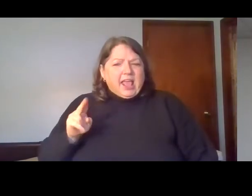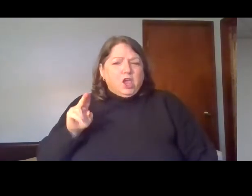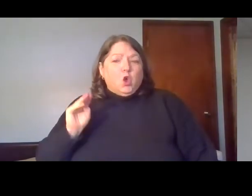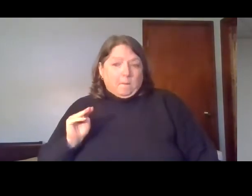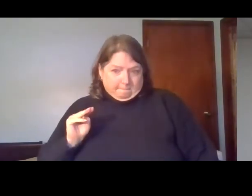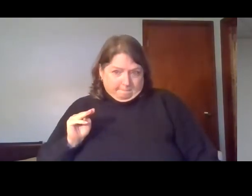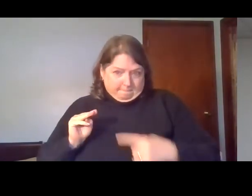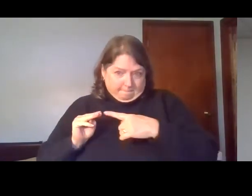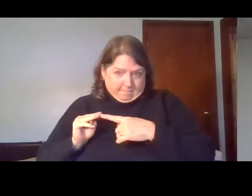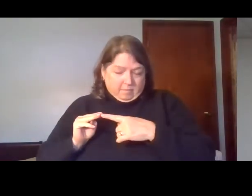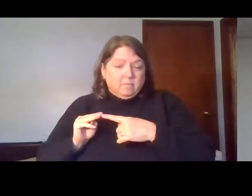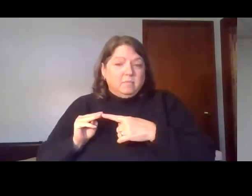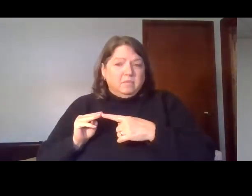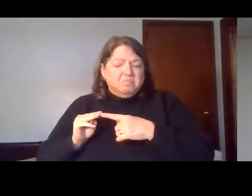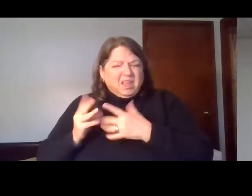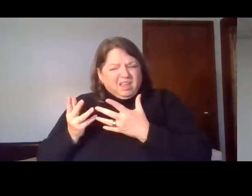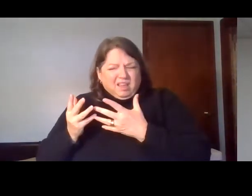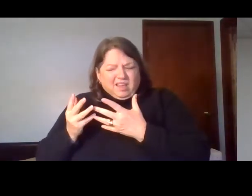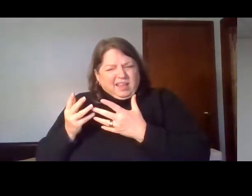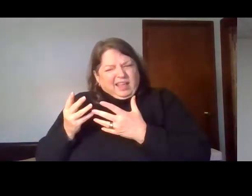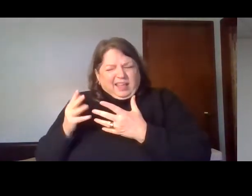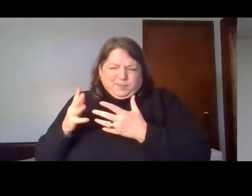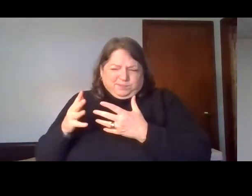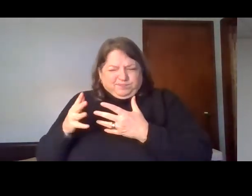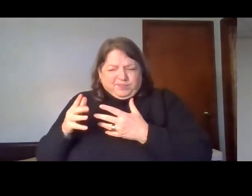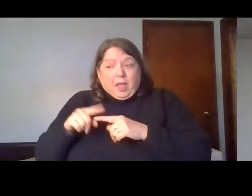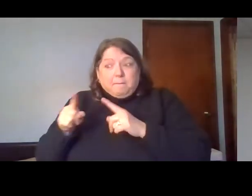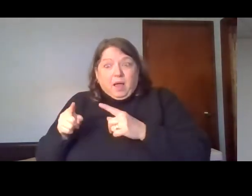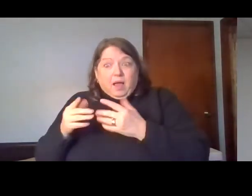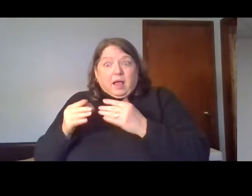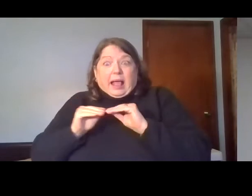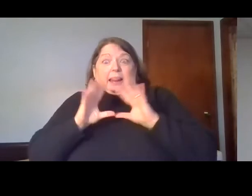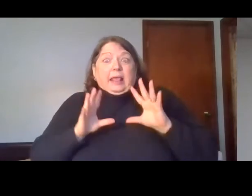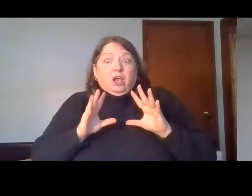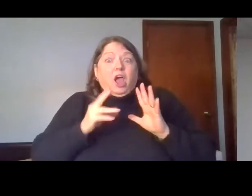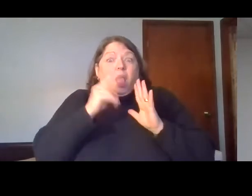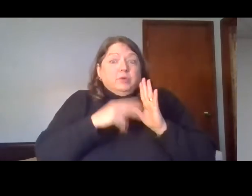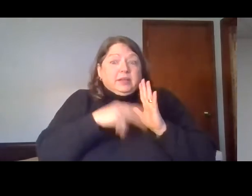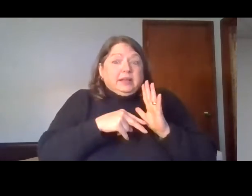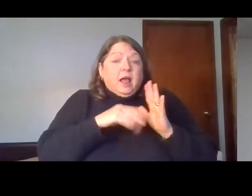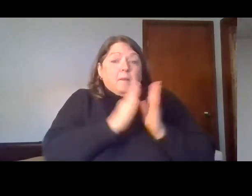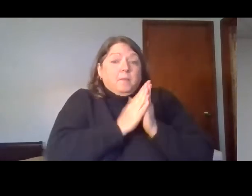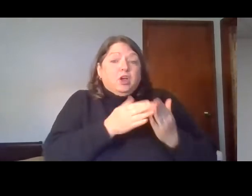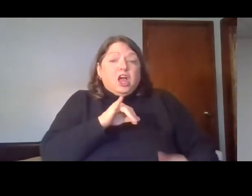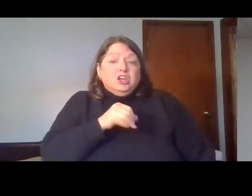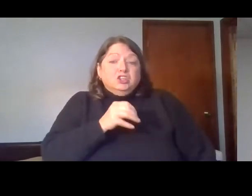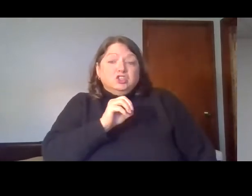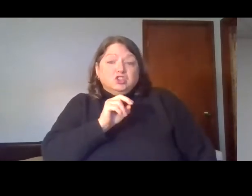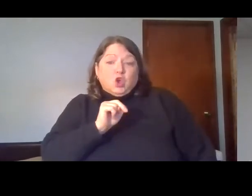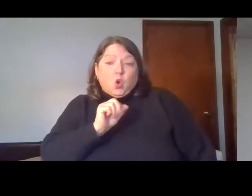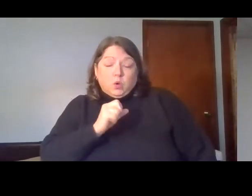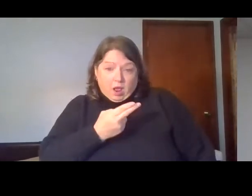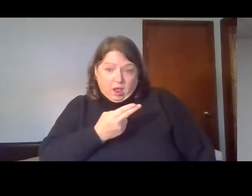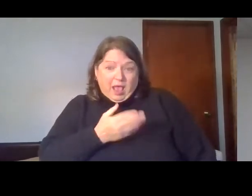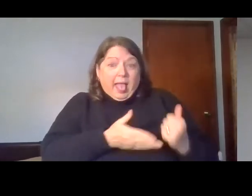reading the book of Jonah. Jonah was the prophet that God sent to the Ninevites to warn them of his coming